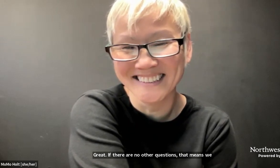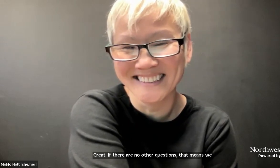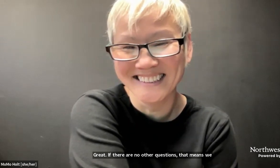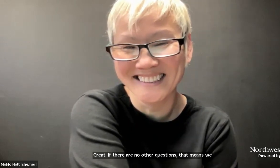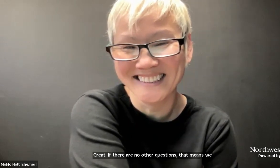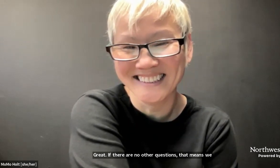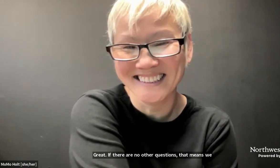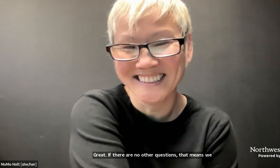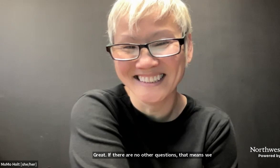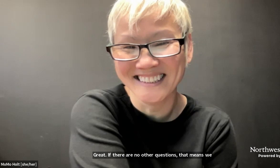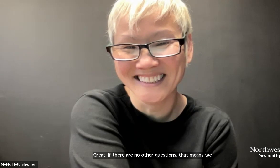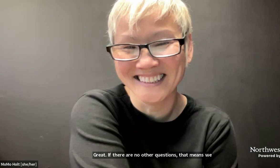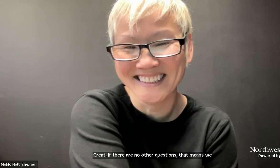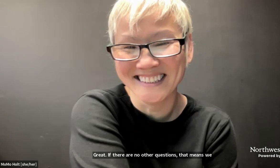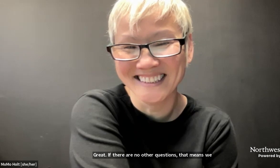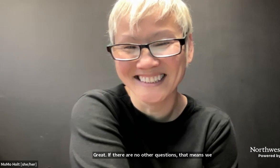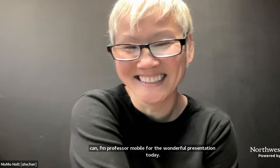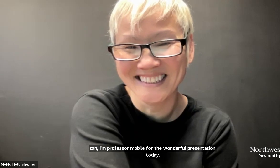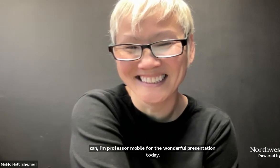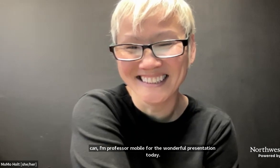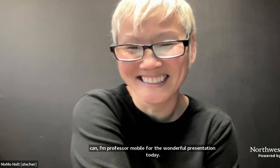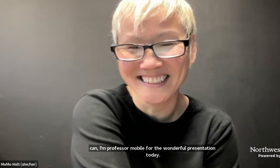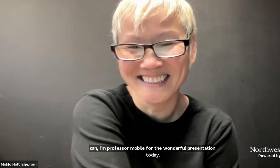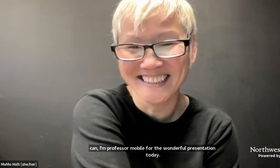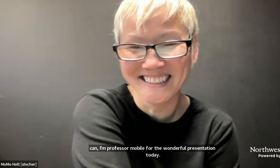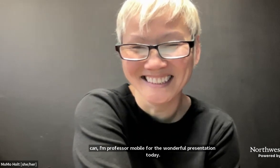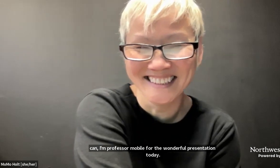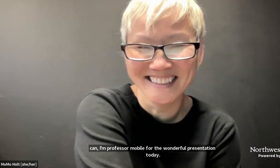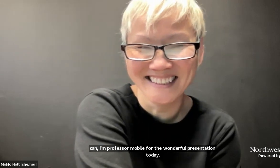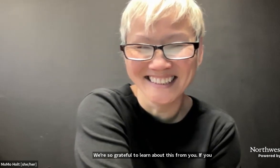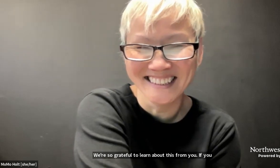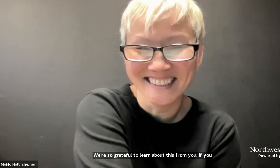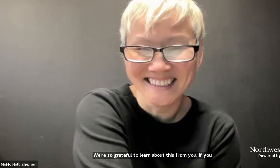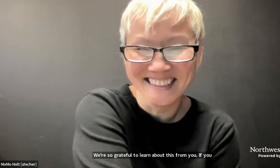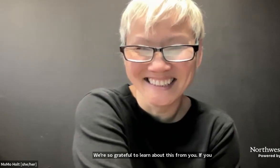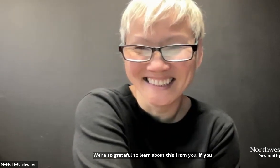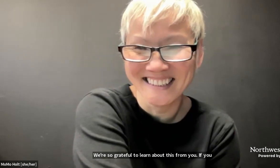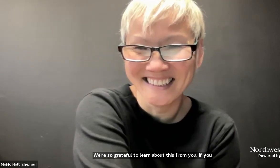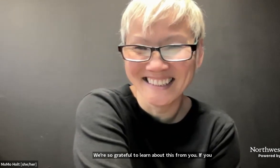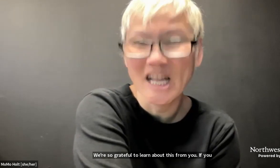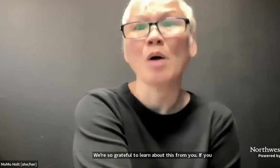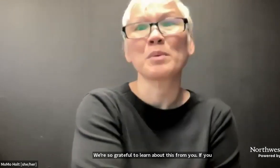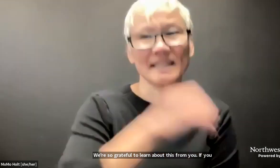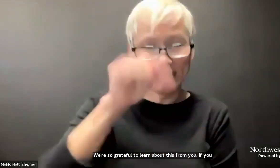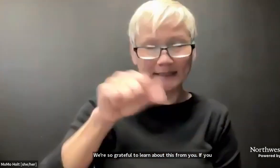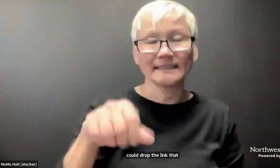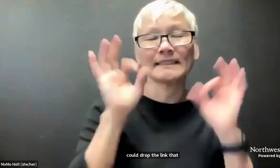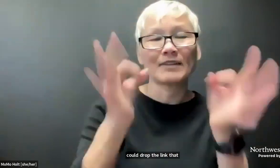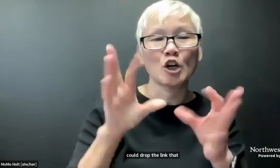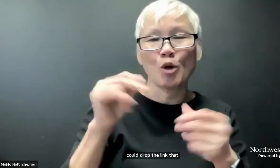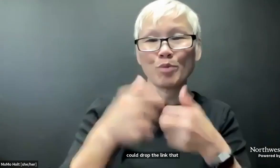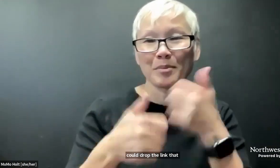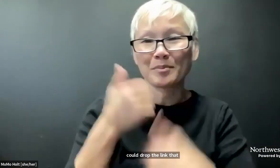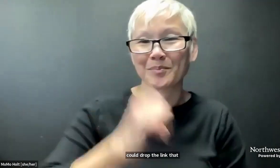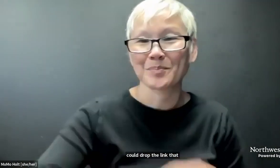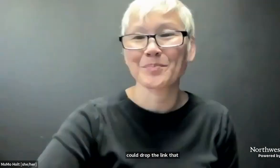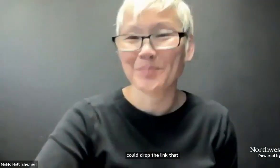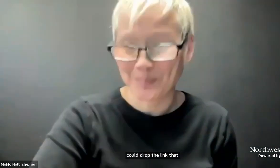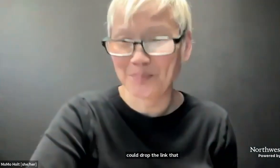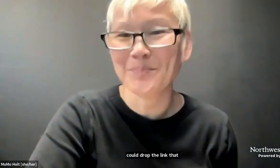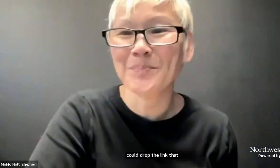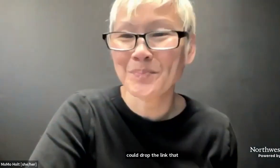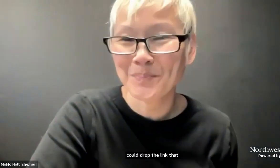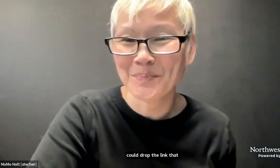grateful to learn about this from you. If you could drop the link that you shared in your slide in the chat, that would be awesome.